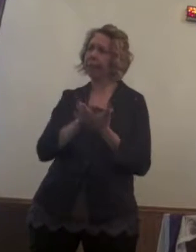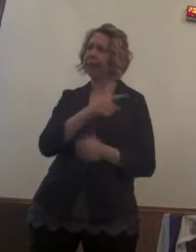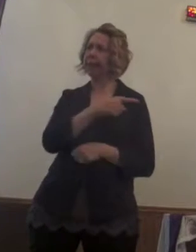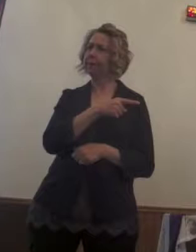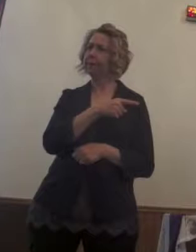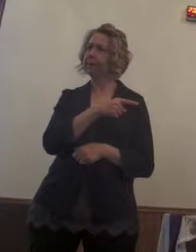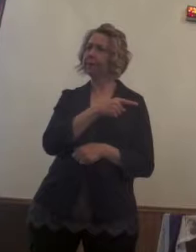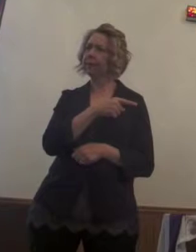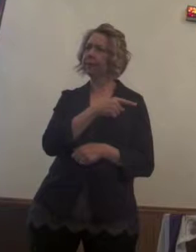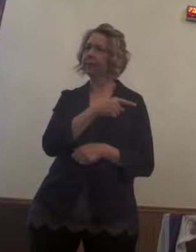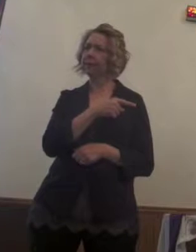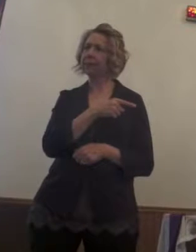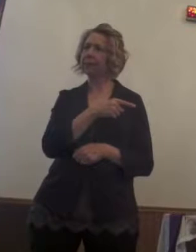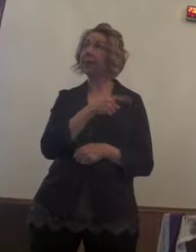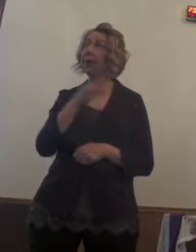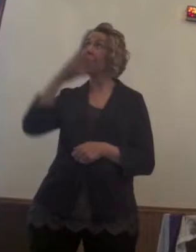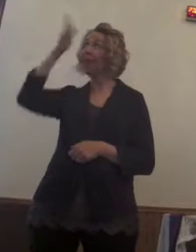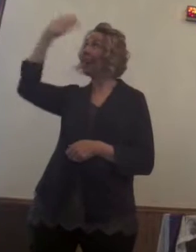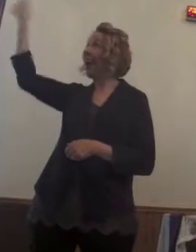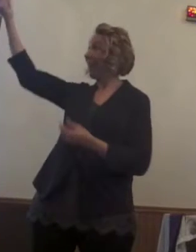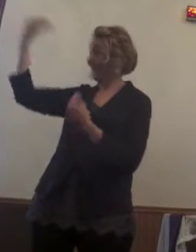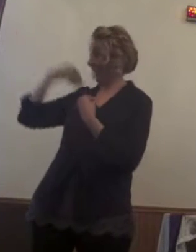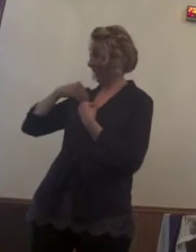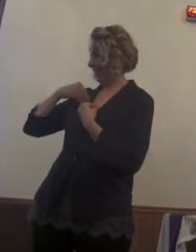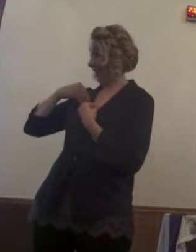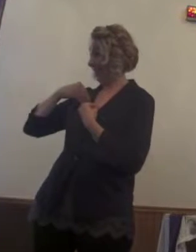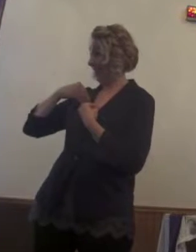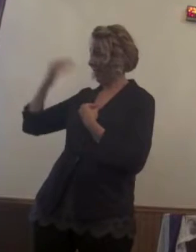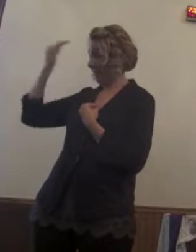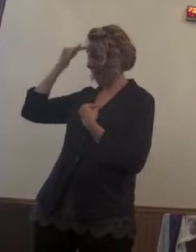spirit and that first given wisdom of faith that comes to us.